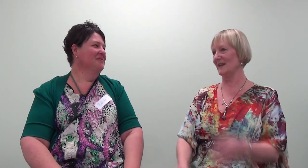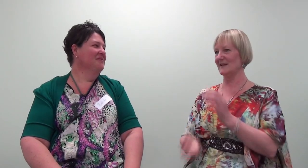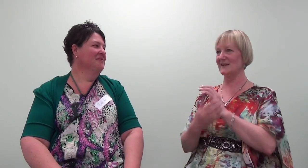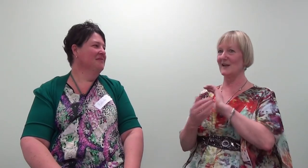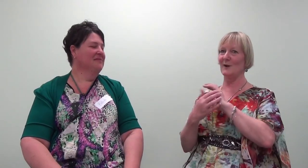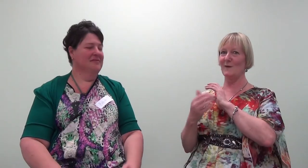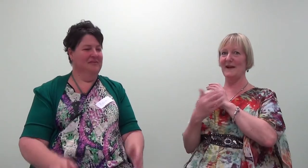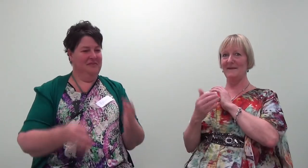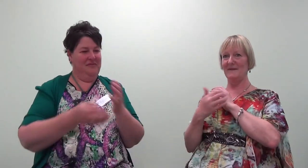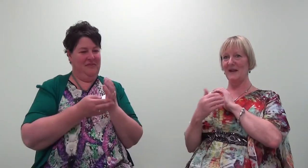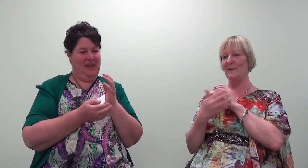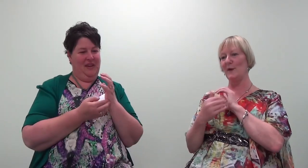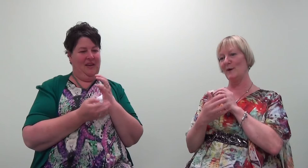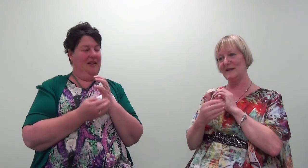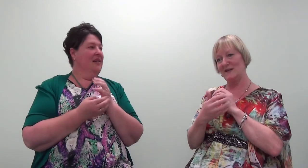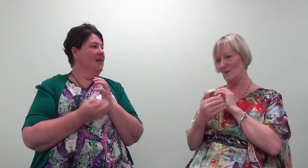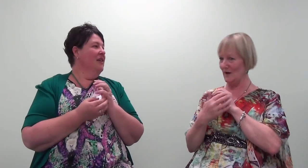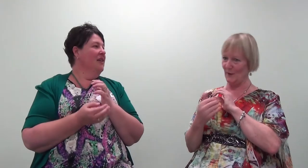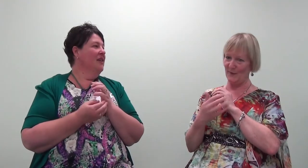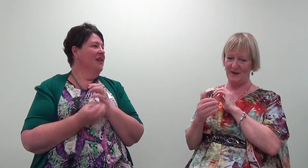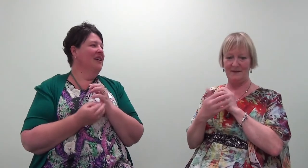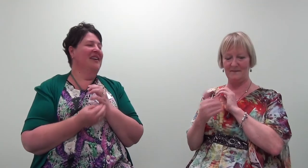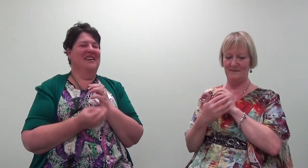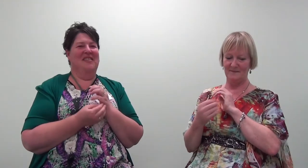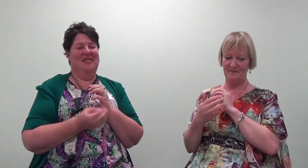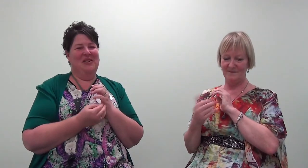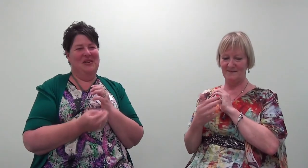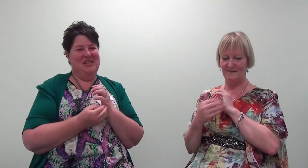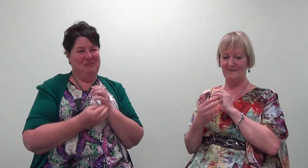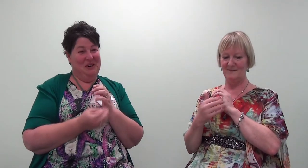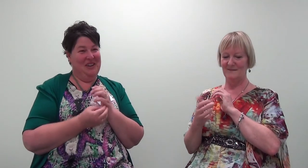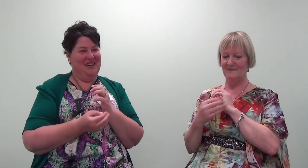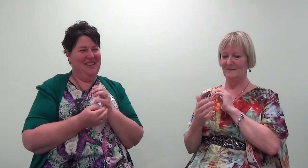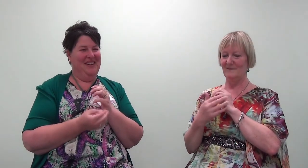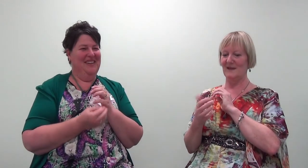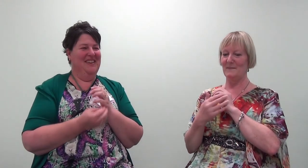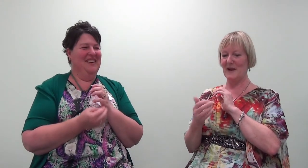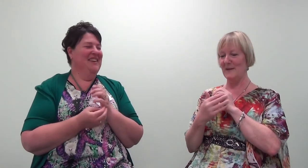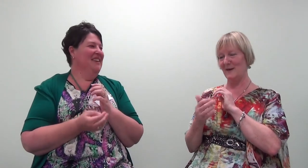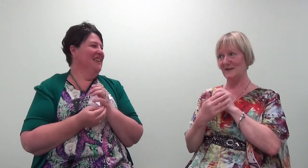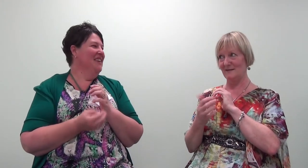Let's sneak away. Even though I didn't want to go there. Even though I didn't want to go there. Maybe I did.